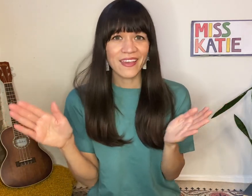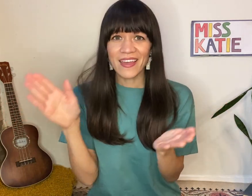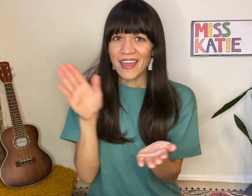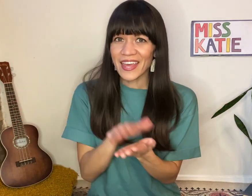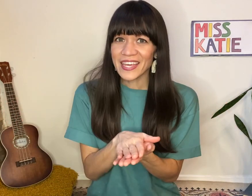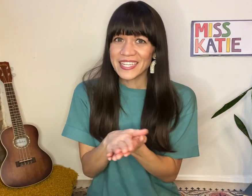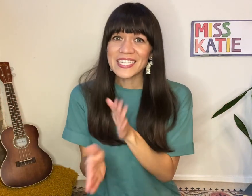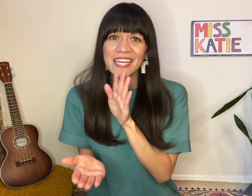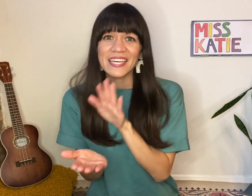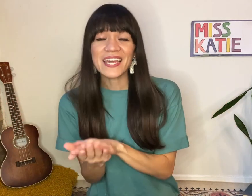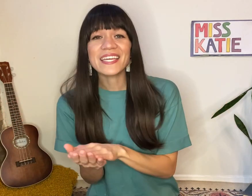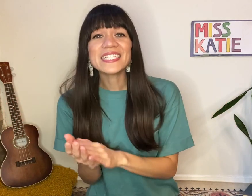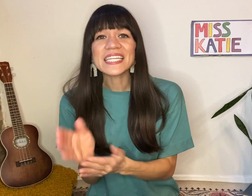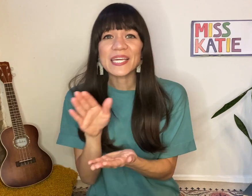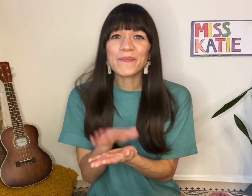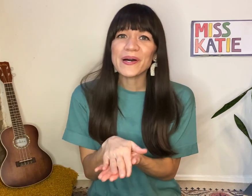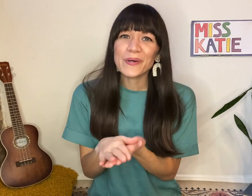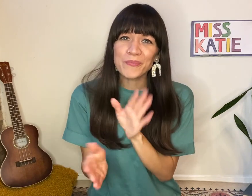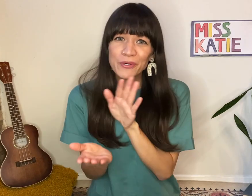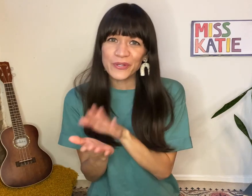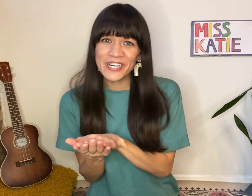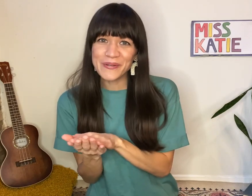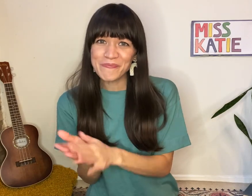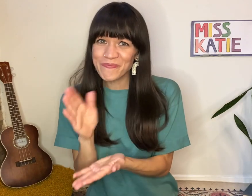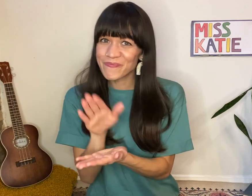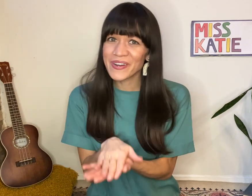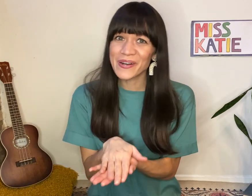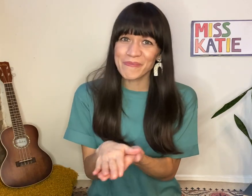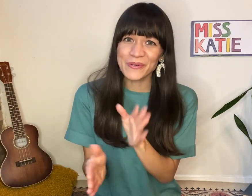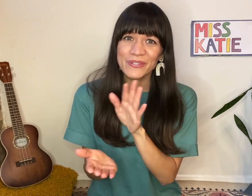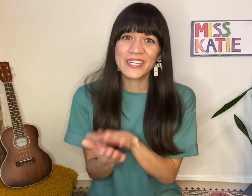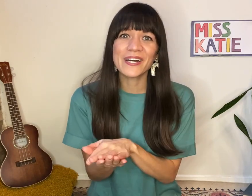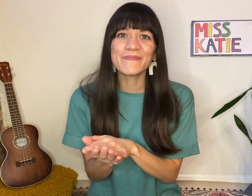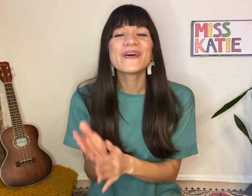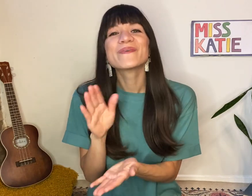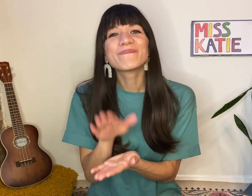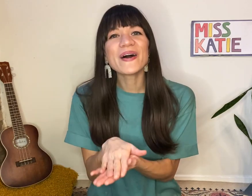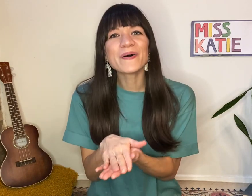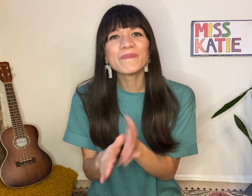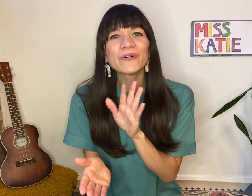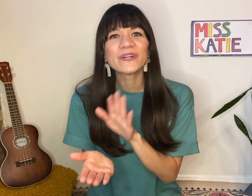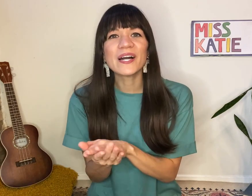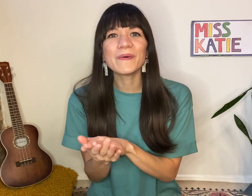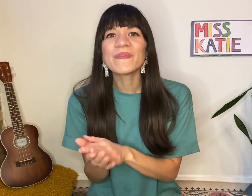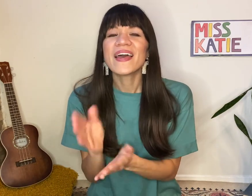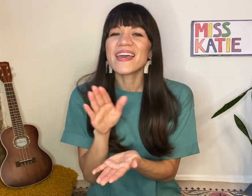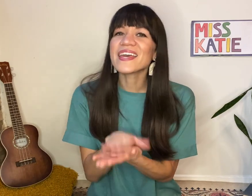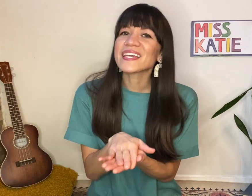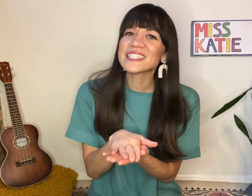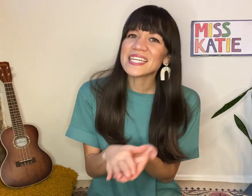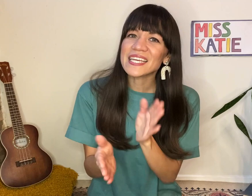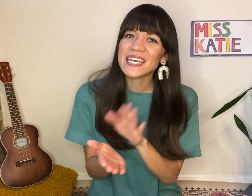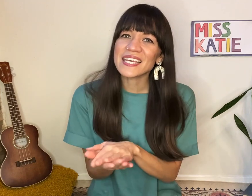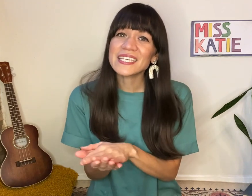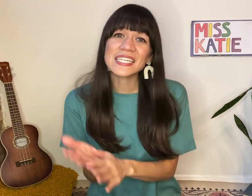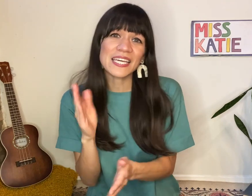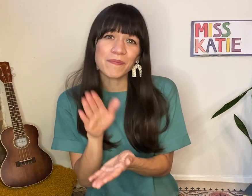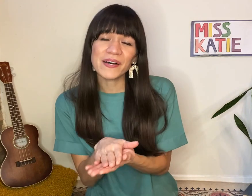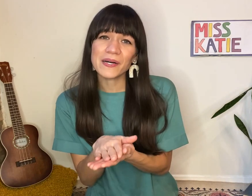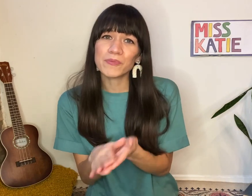Icky Sticky, Icky Sticky Bubble Gum, Bubble Gum, Icky Sticky, Icky Sticky Bubble